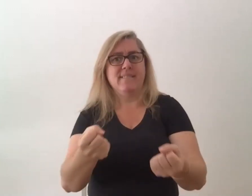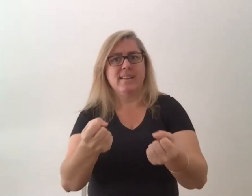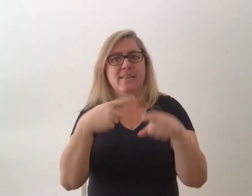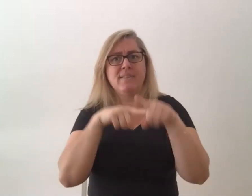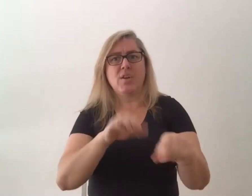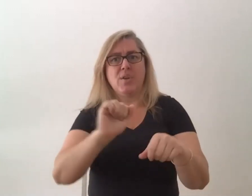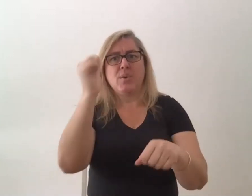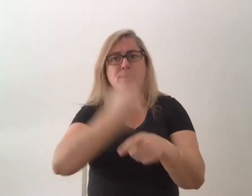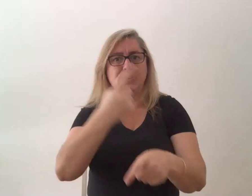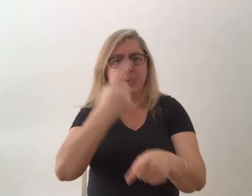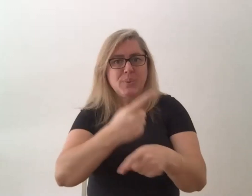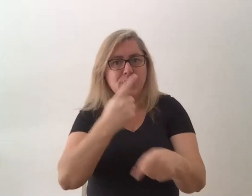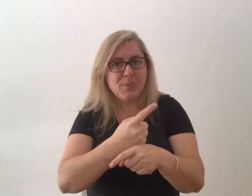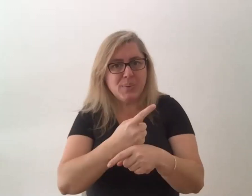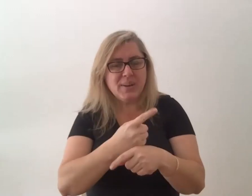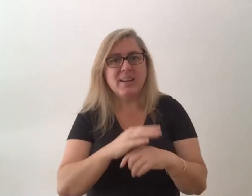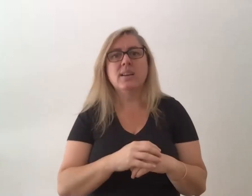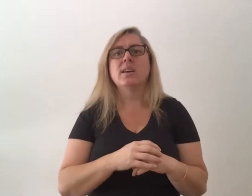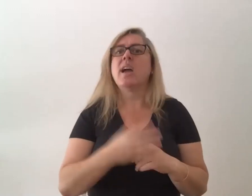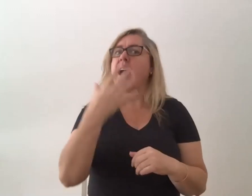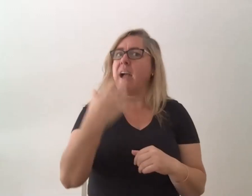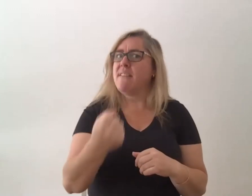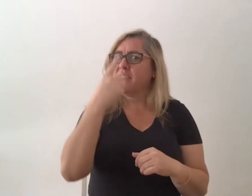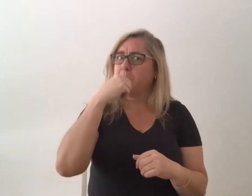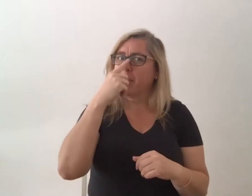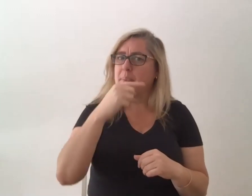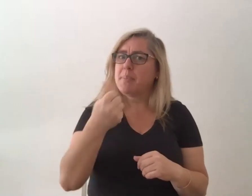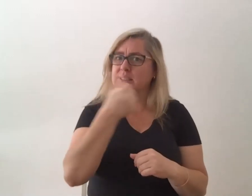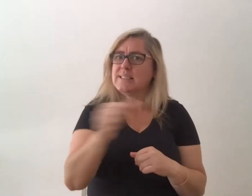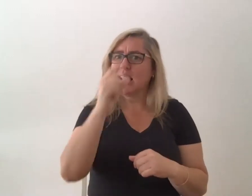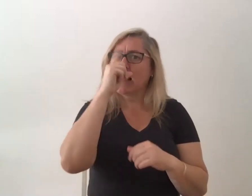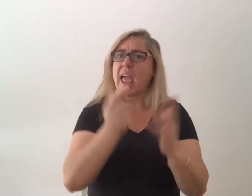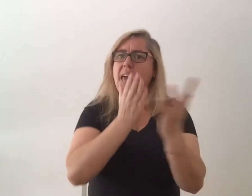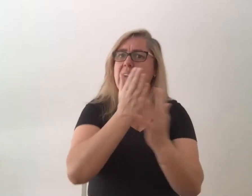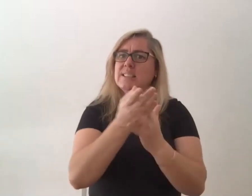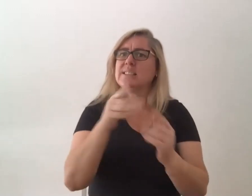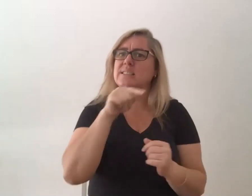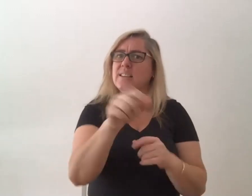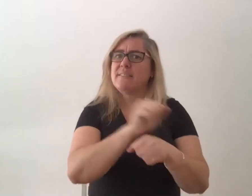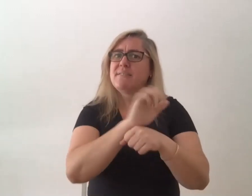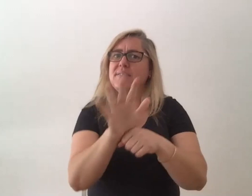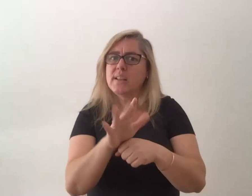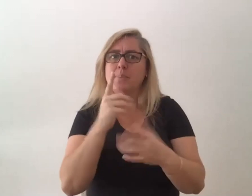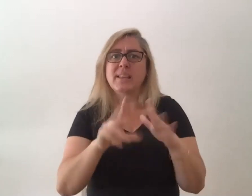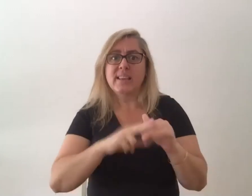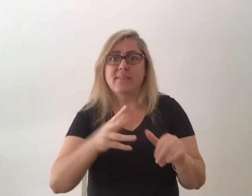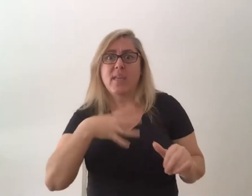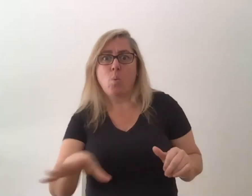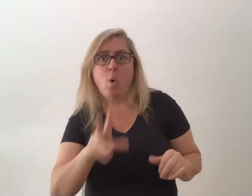um is there a way that people can still access those films if they're interested heidi yeah so if you go to youtube